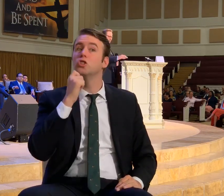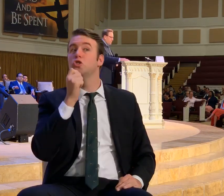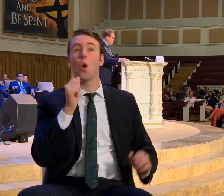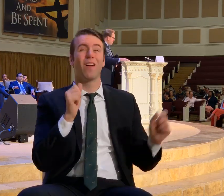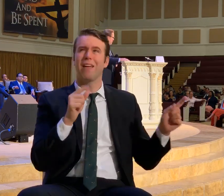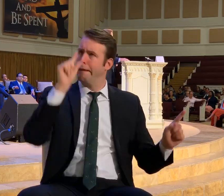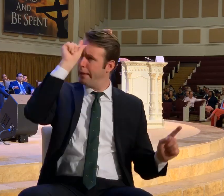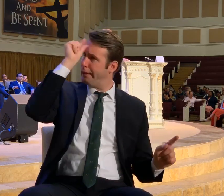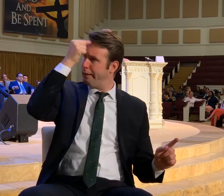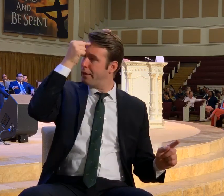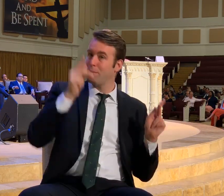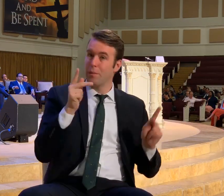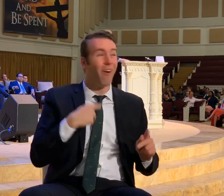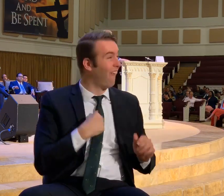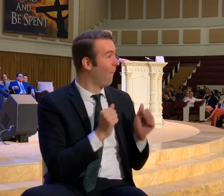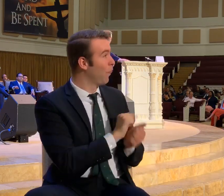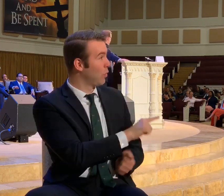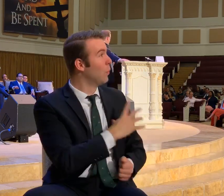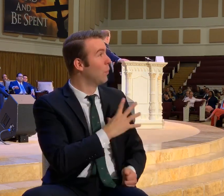ignorant people.